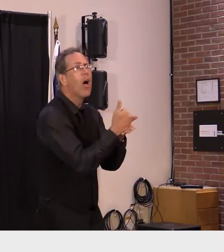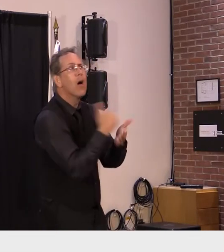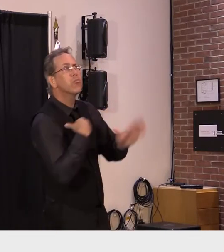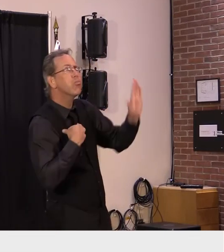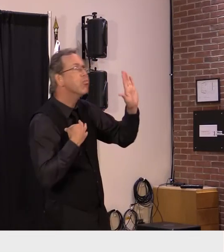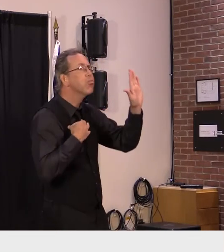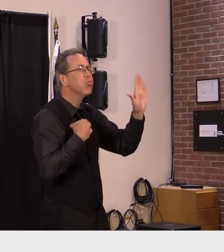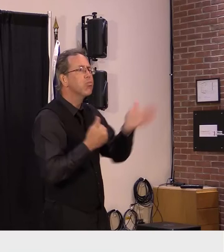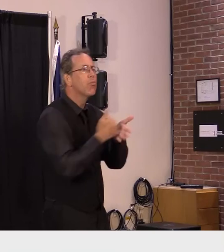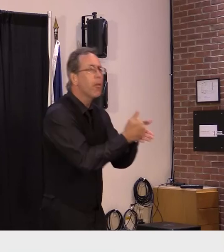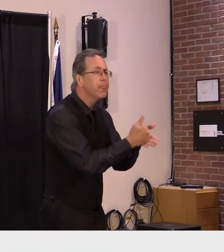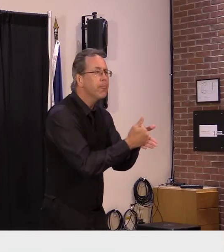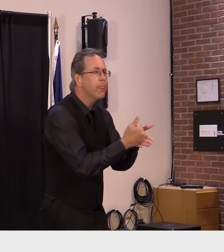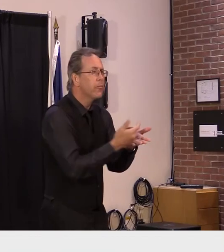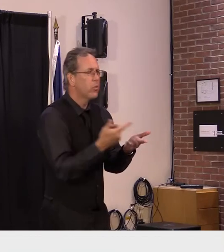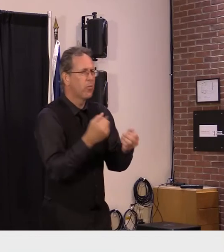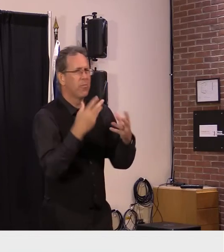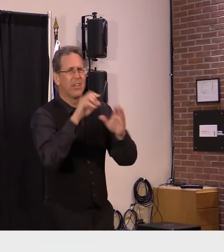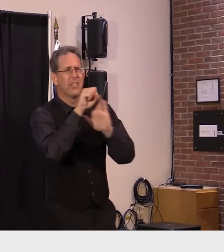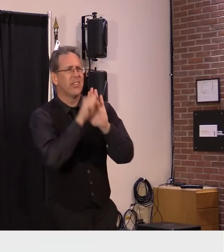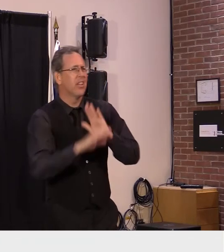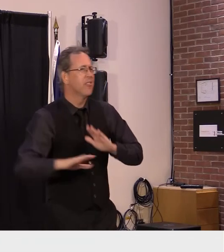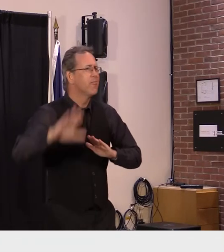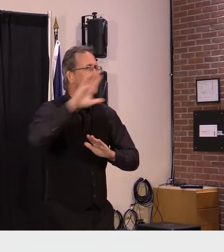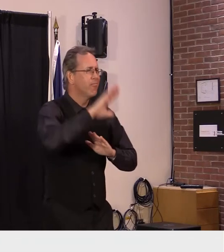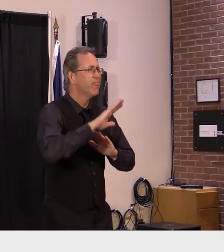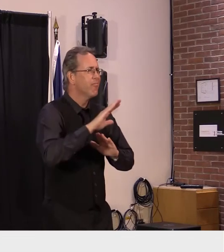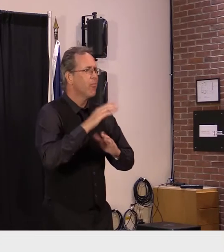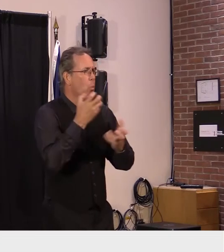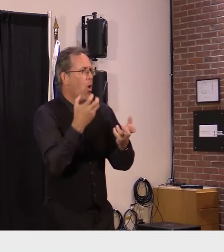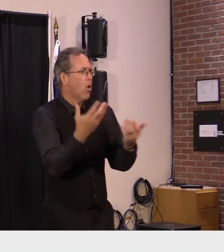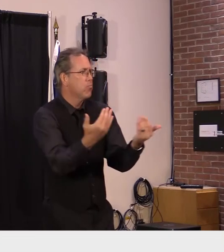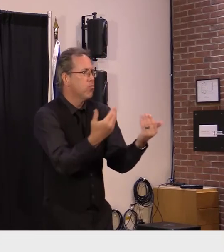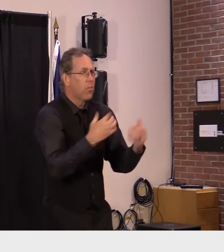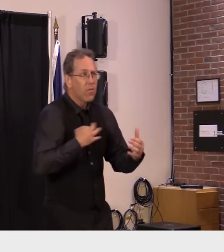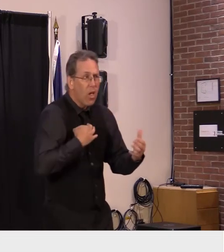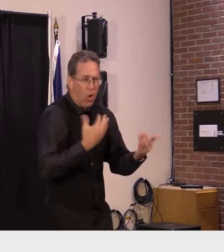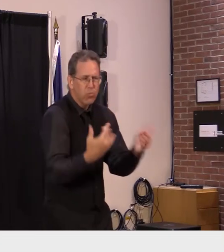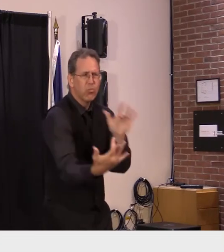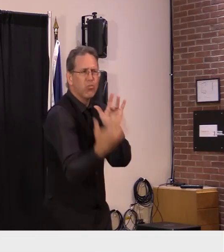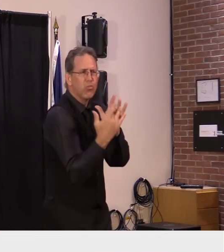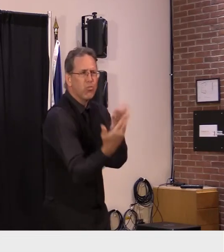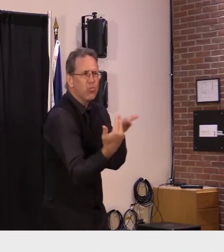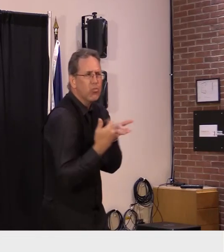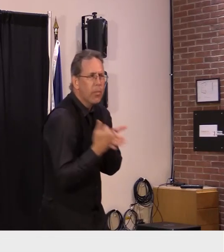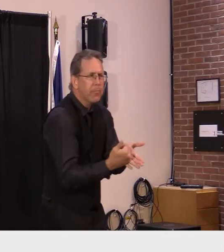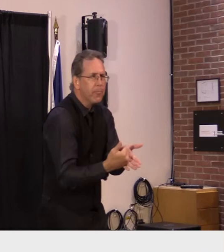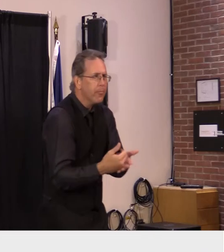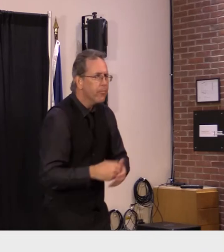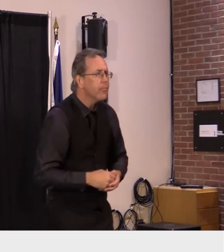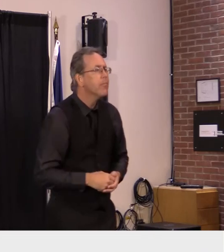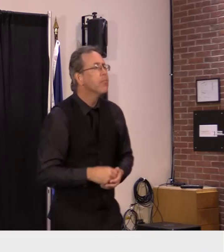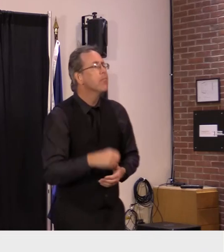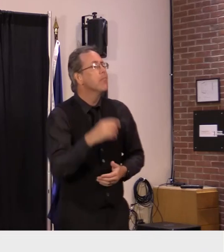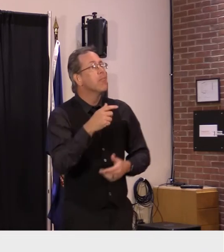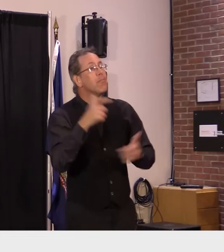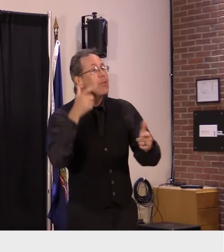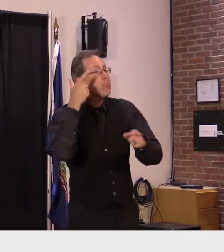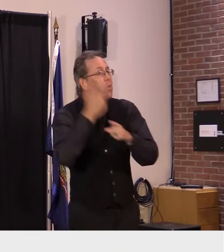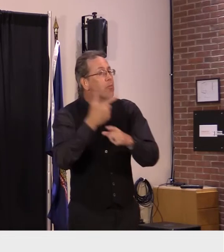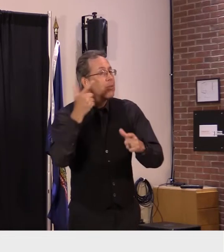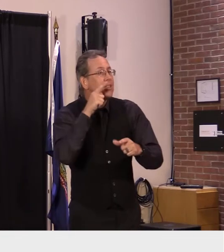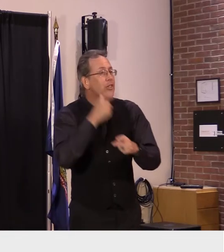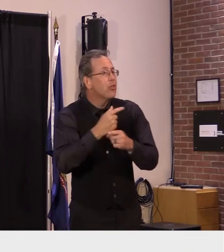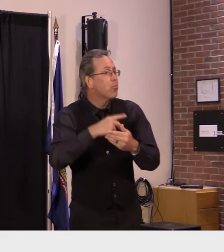groups all across the state the other day uh deputy secretary boucher and i met with big brothers big sisters for example and they essentially were offering their